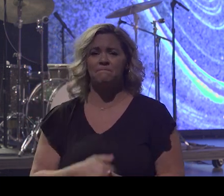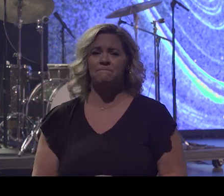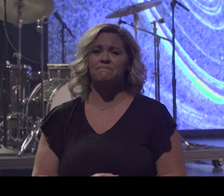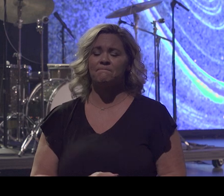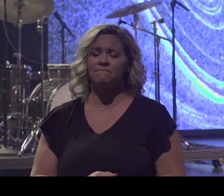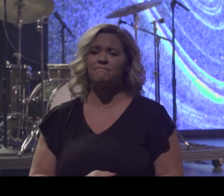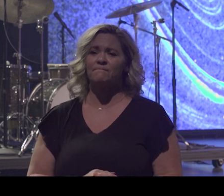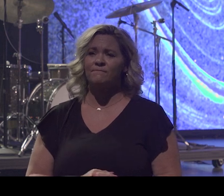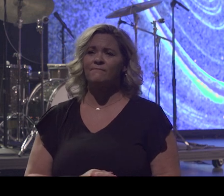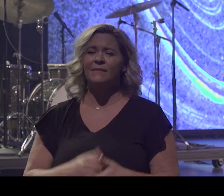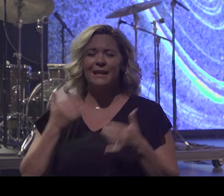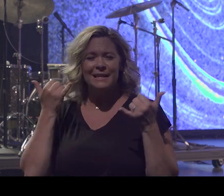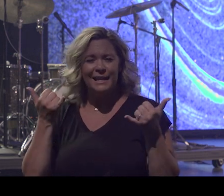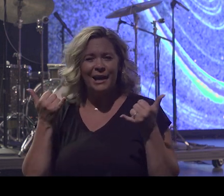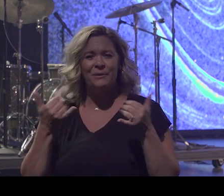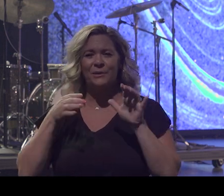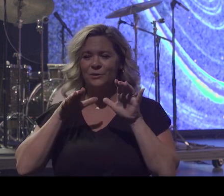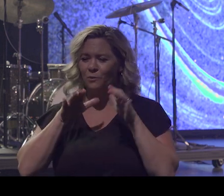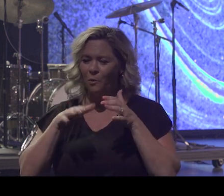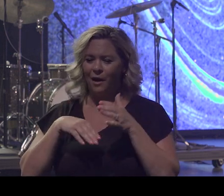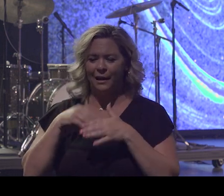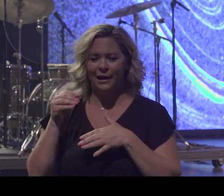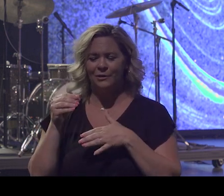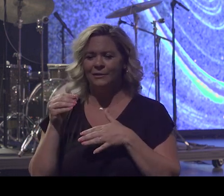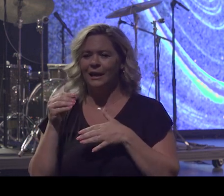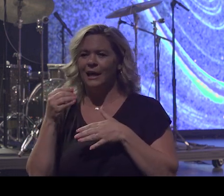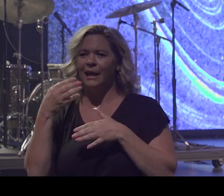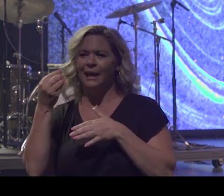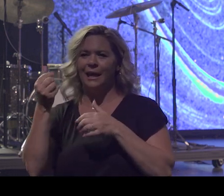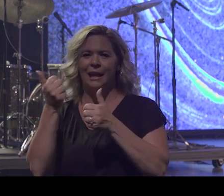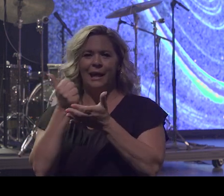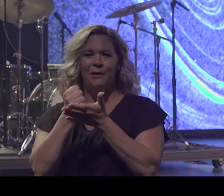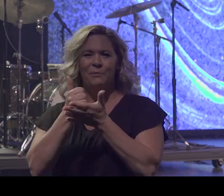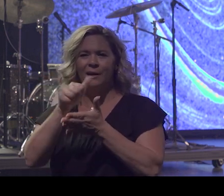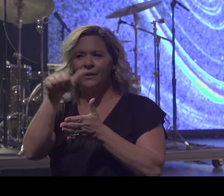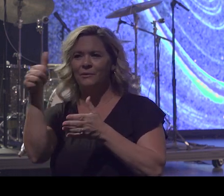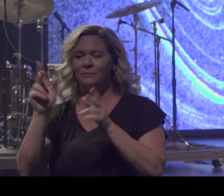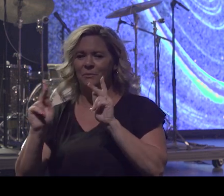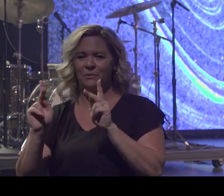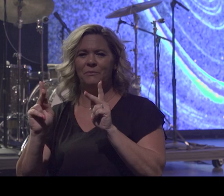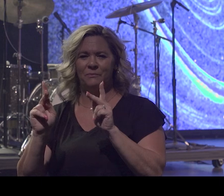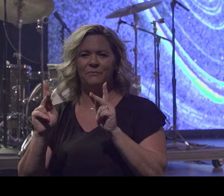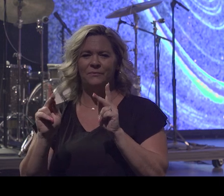Now we get to walk it out and we get to help somebody else. Man, the church is awesome.